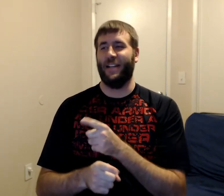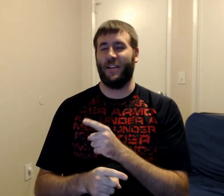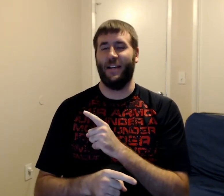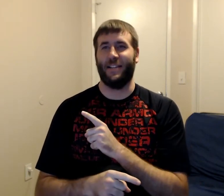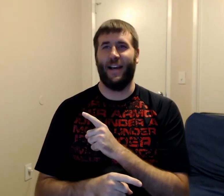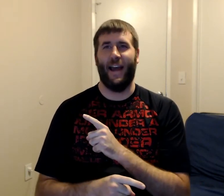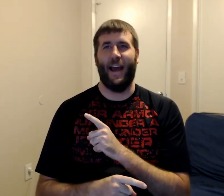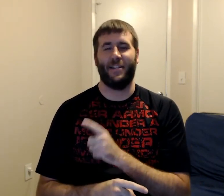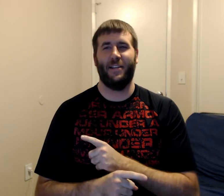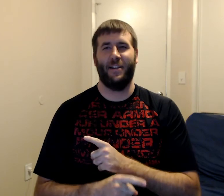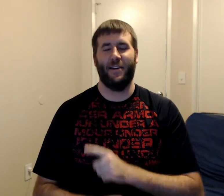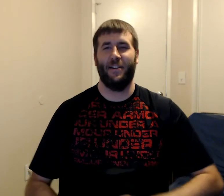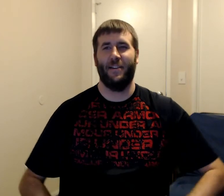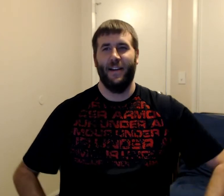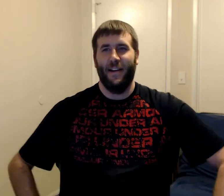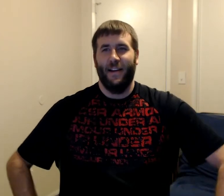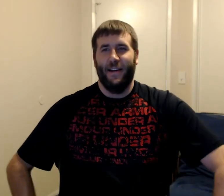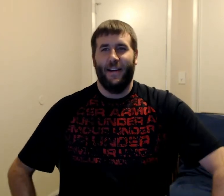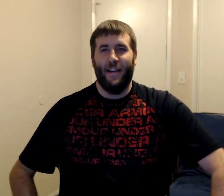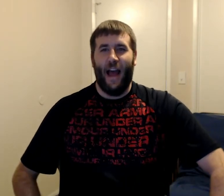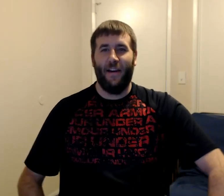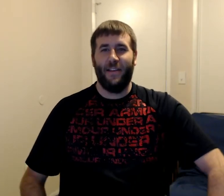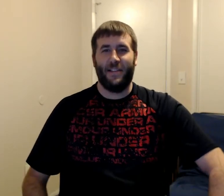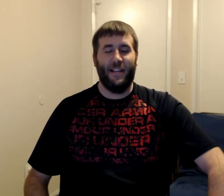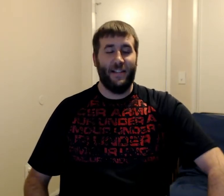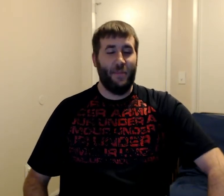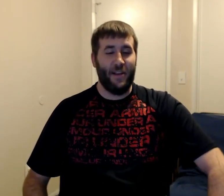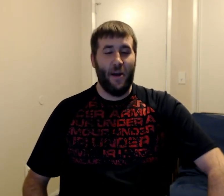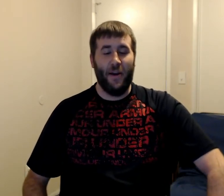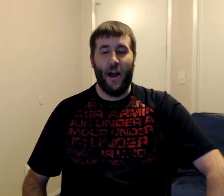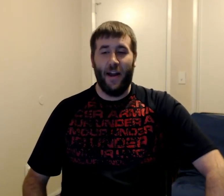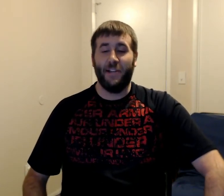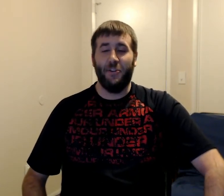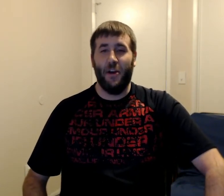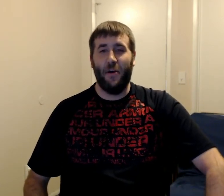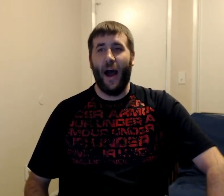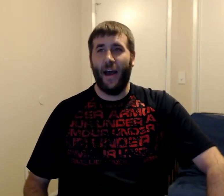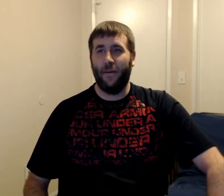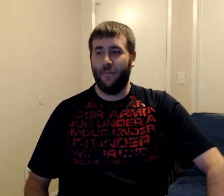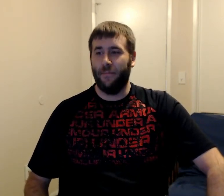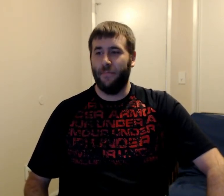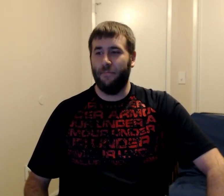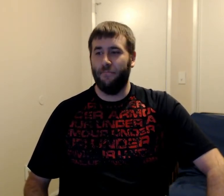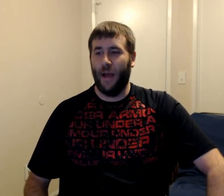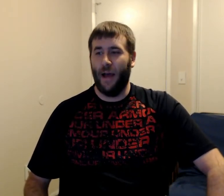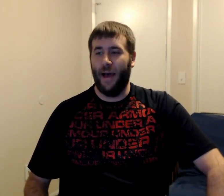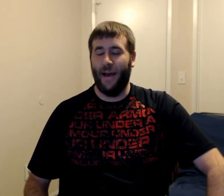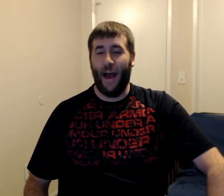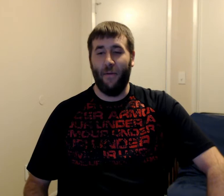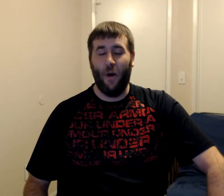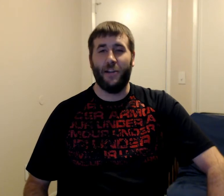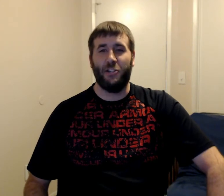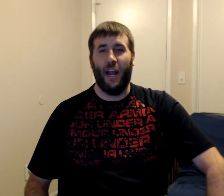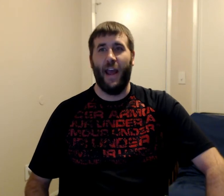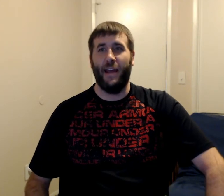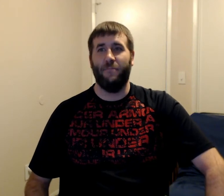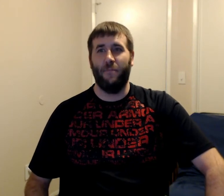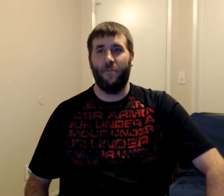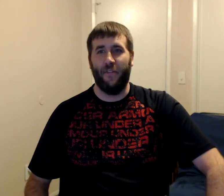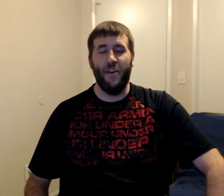because i actually heard how this has been going on as you know i uh i watch and review